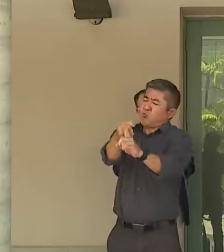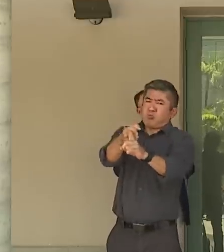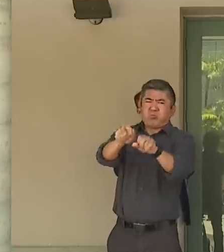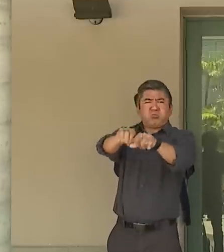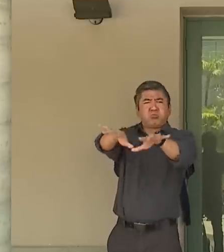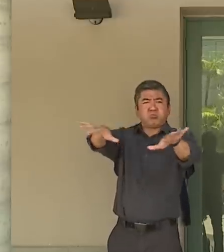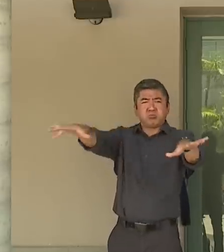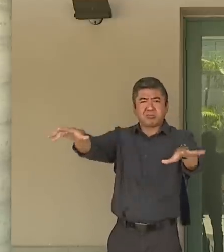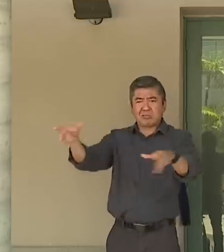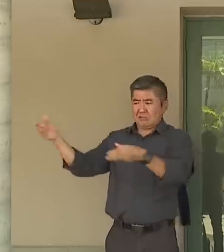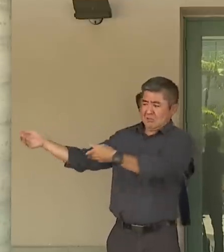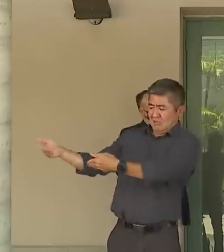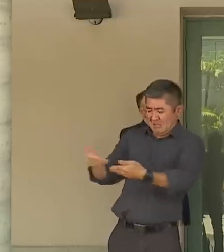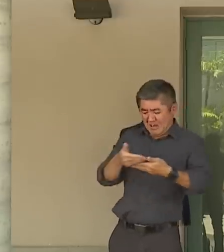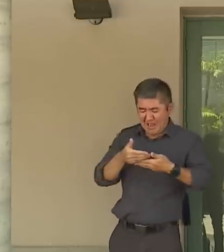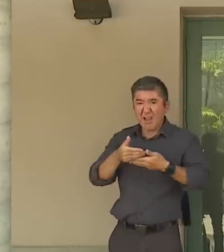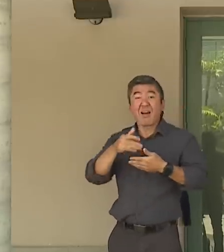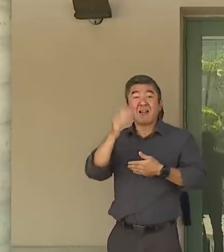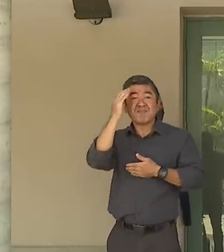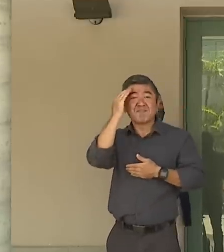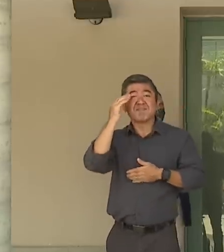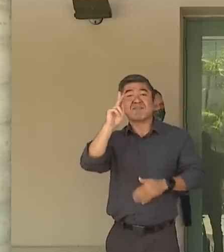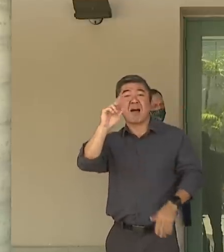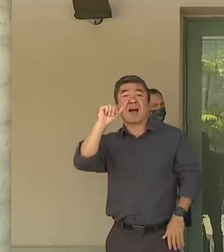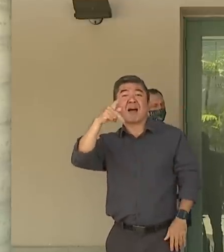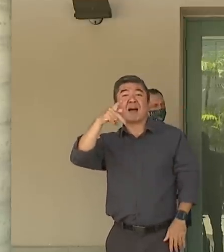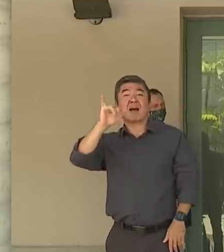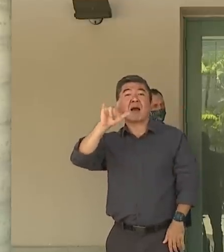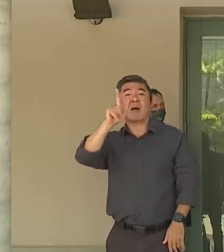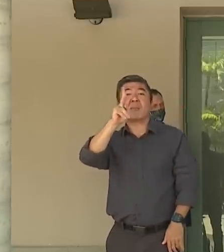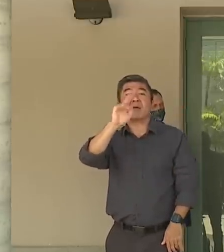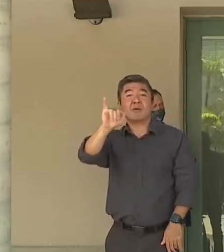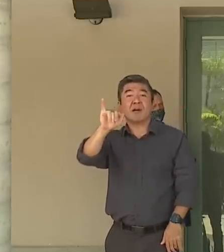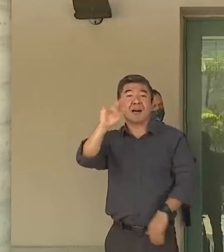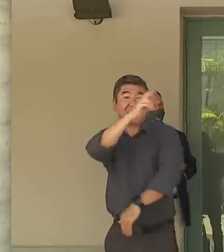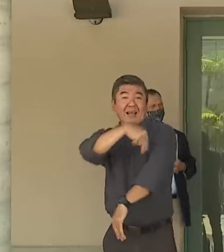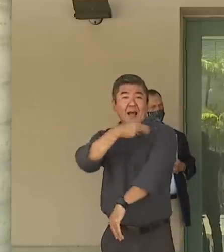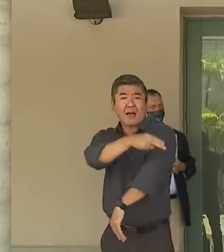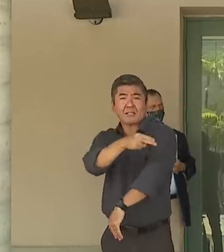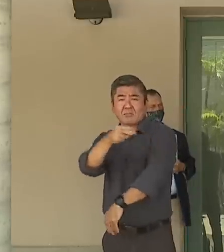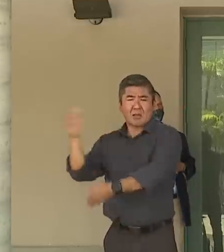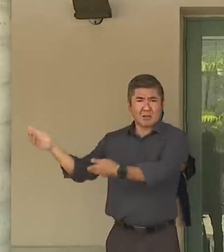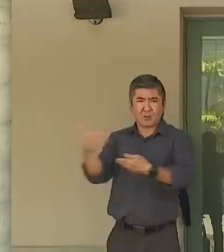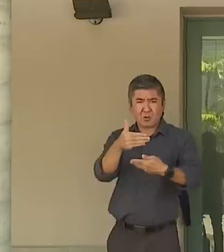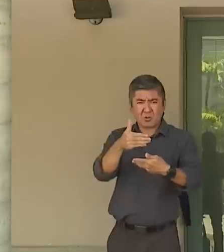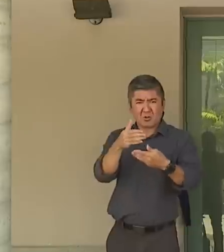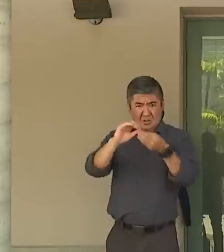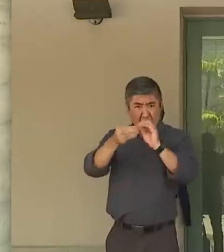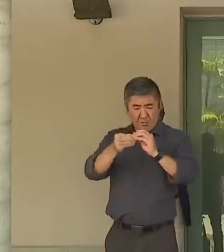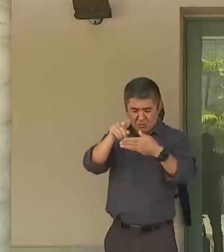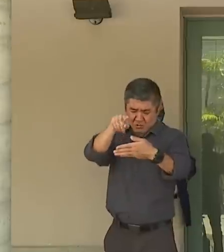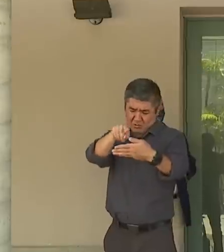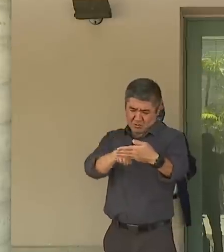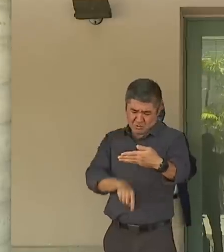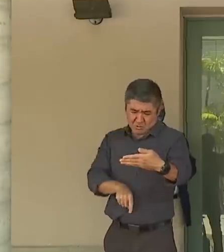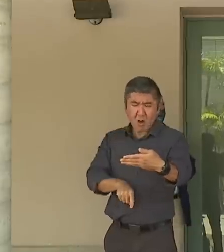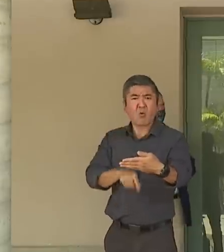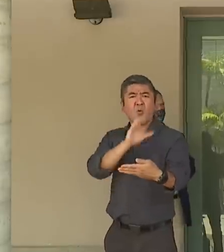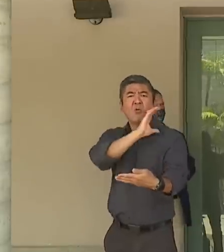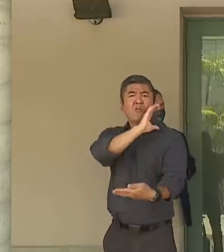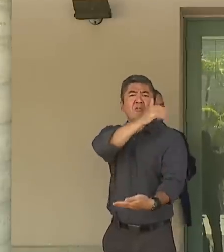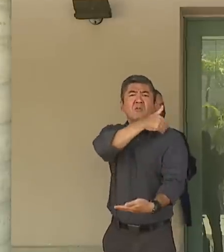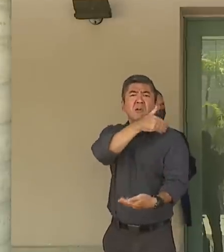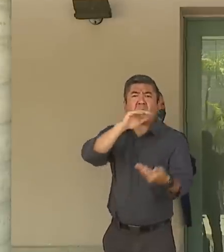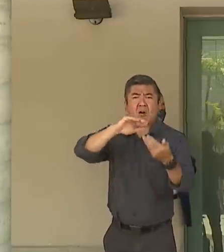over at Kapiolani Hospital that helped illustrate the fact that the Filipino community has been hard